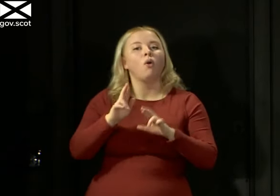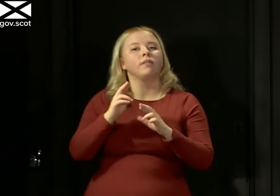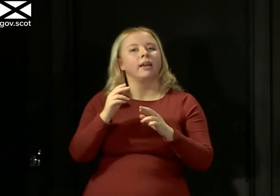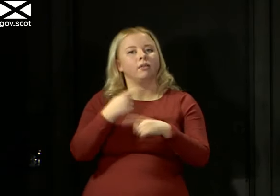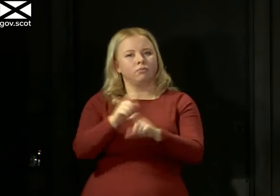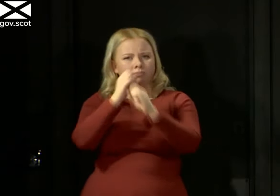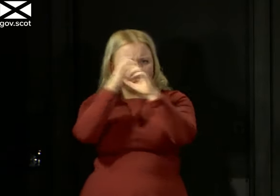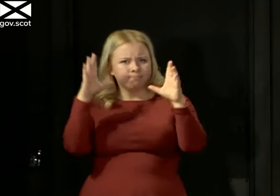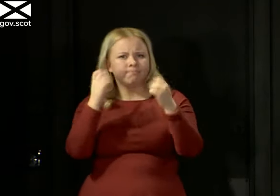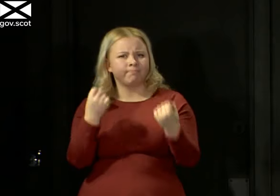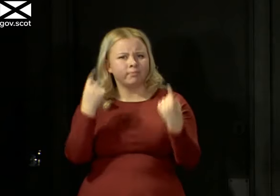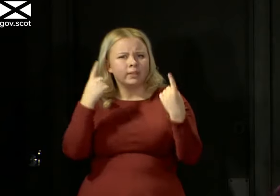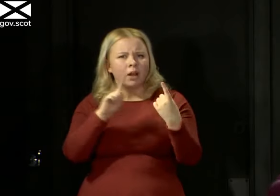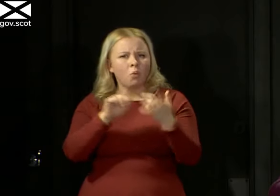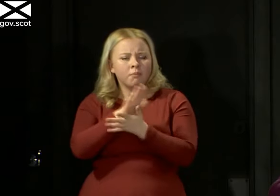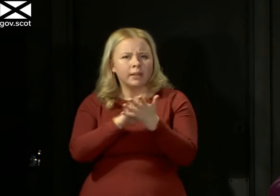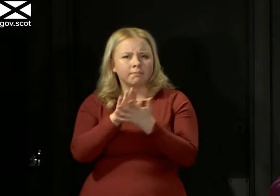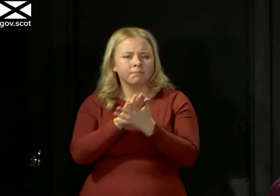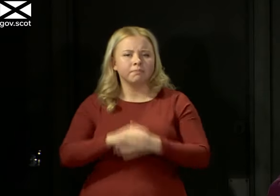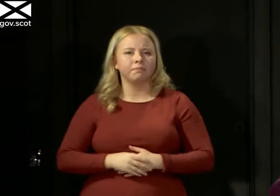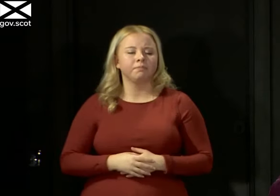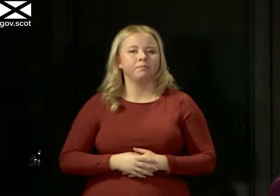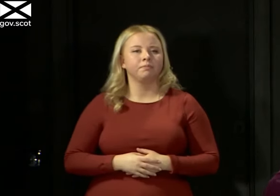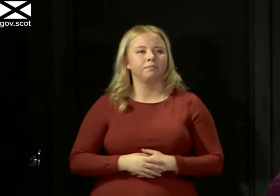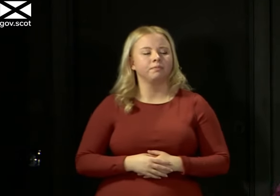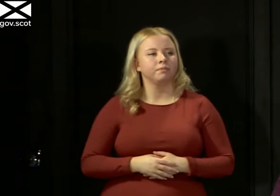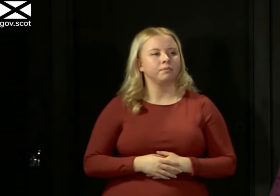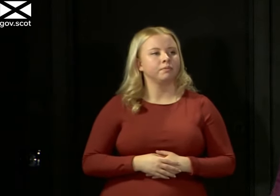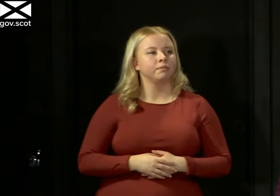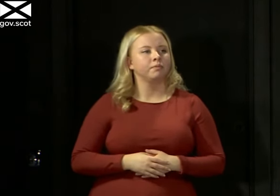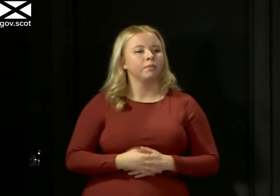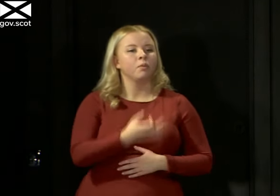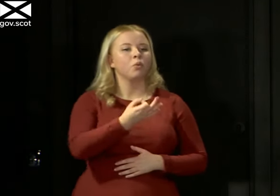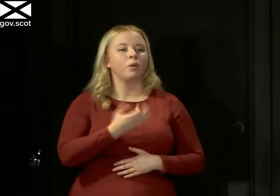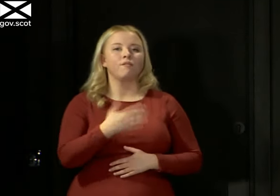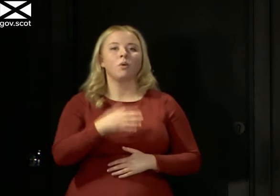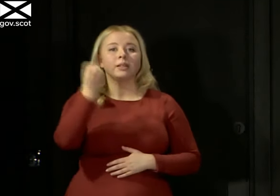just to understand what it is we're trying to achieve. Andy Nicol from The Sun.